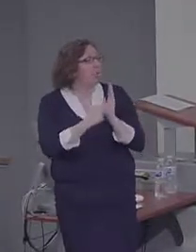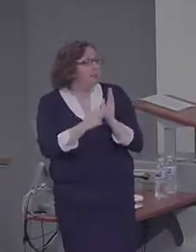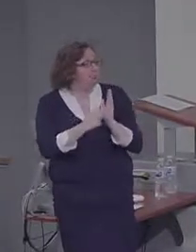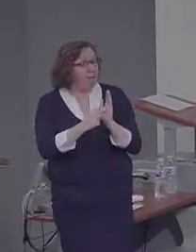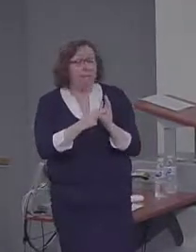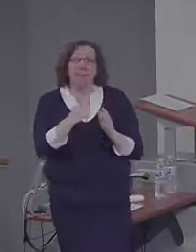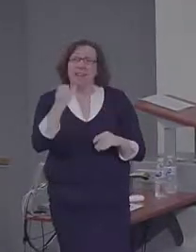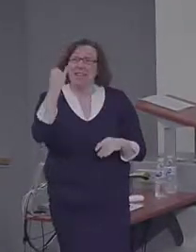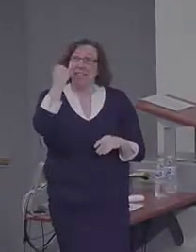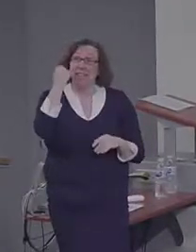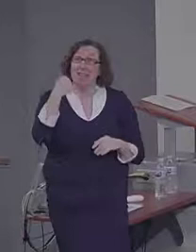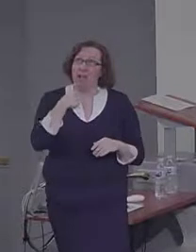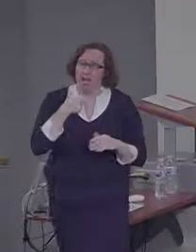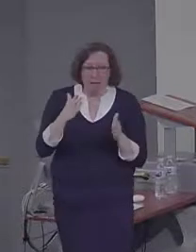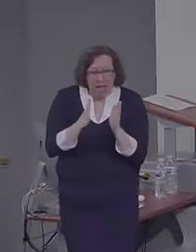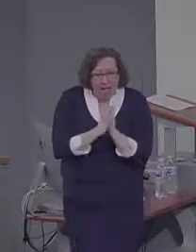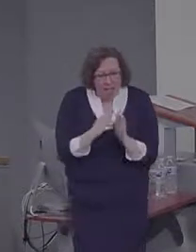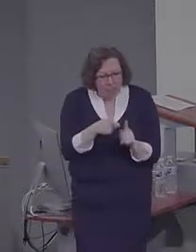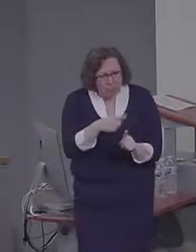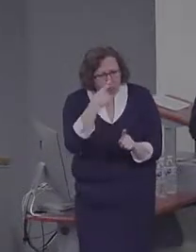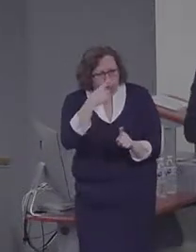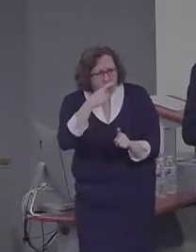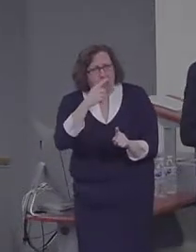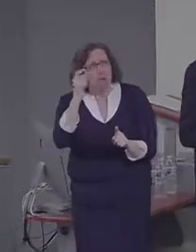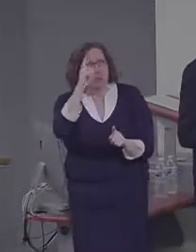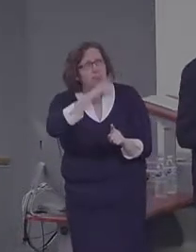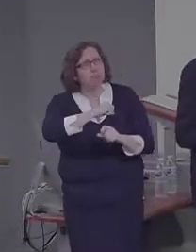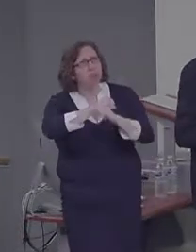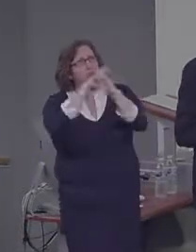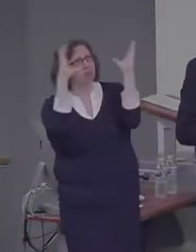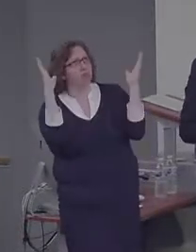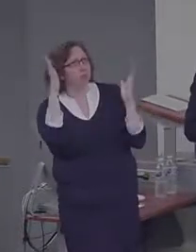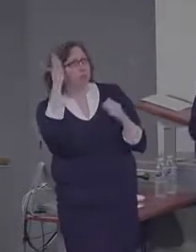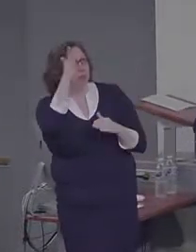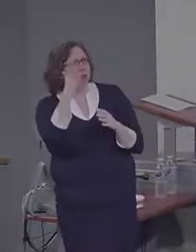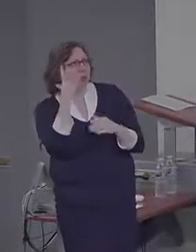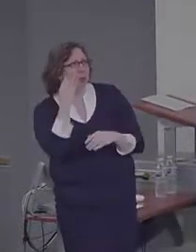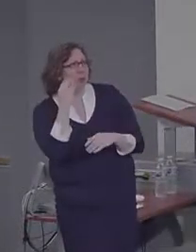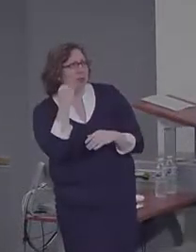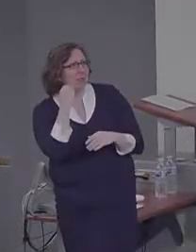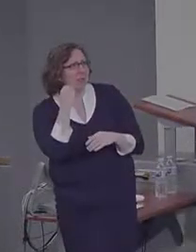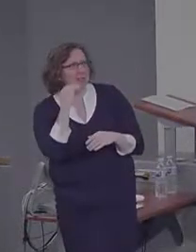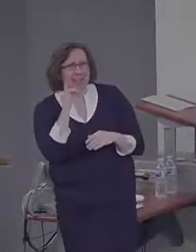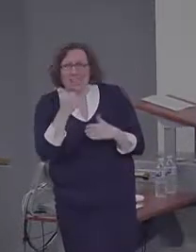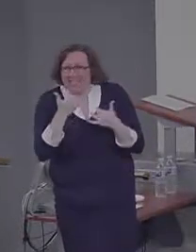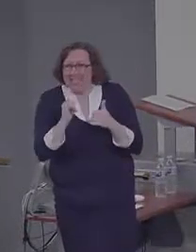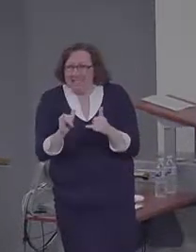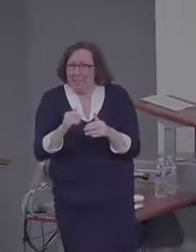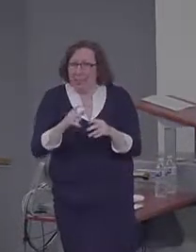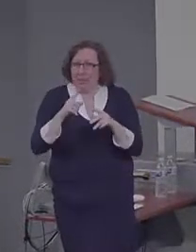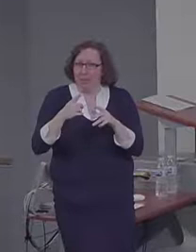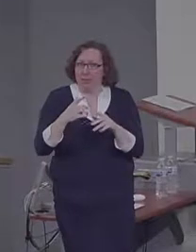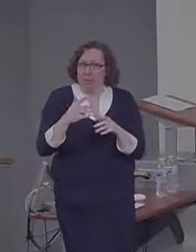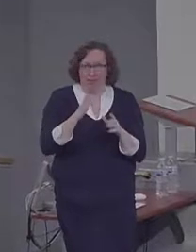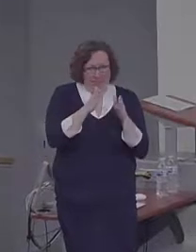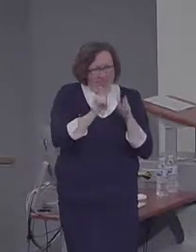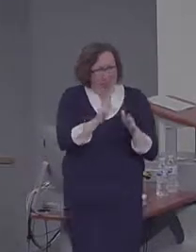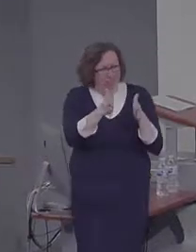from episodic retrieval. Let me give you an example from some more work that we